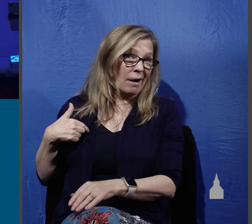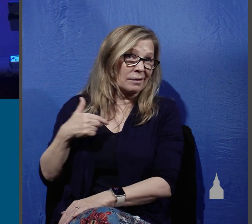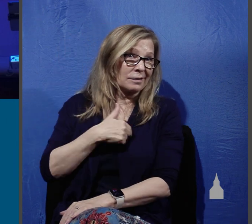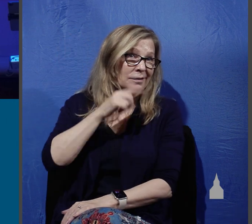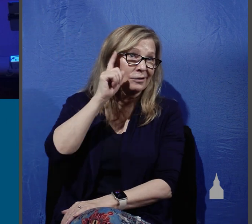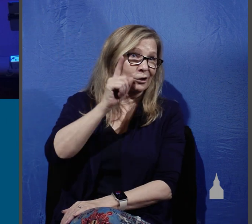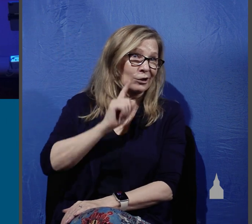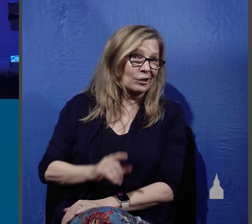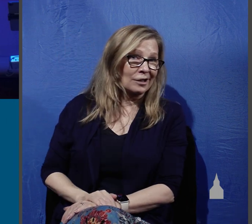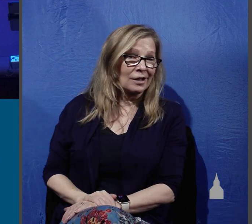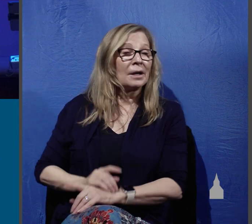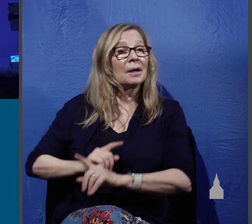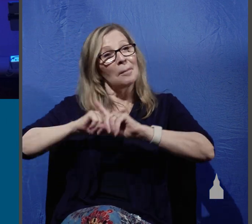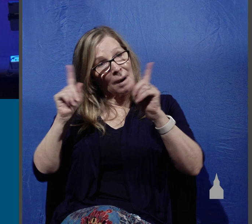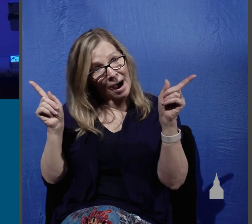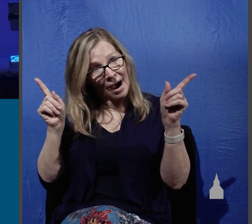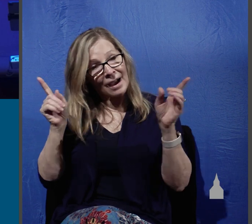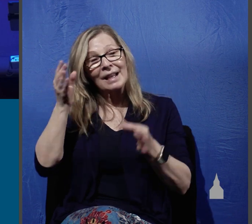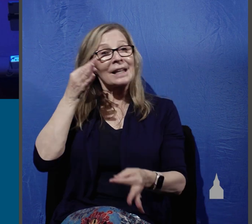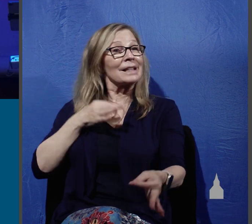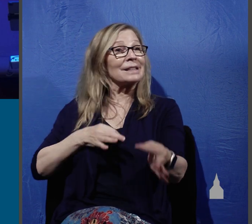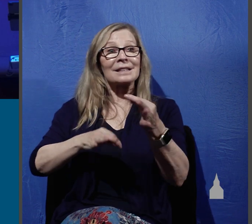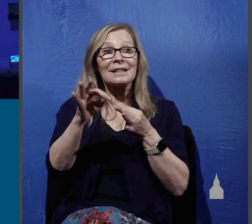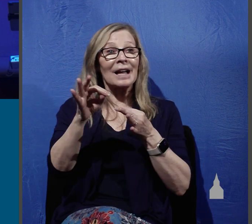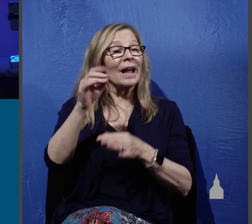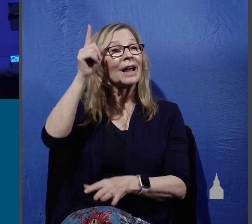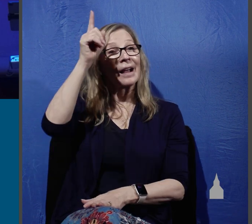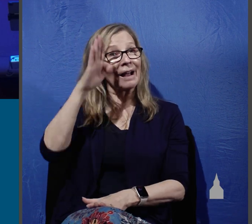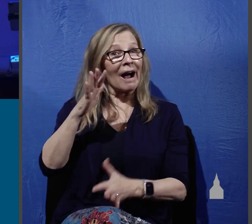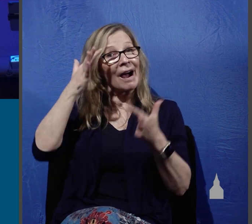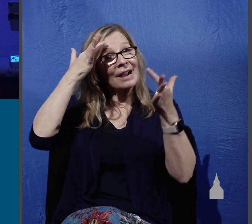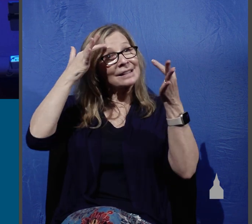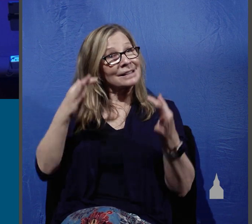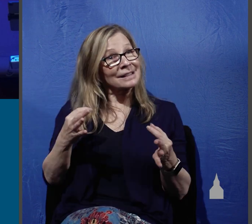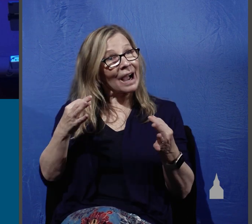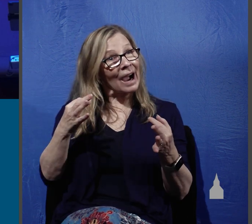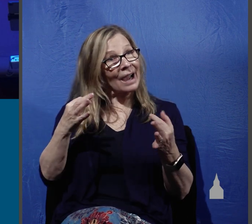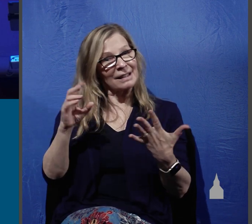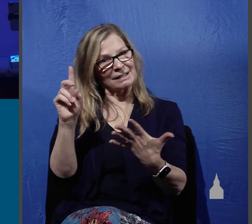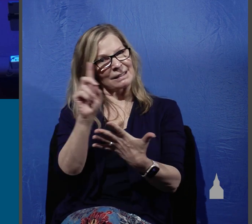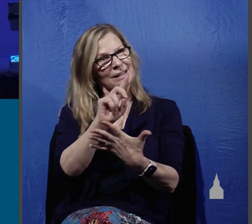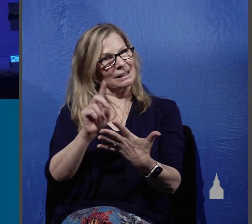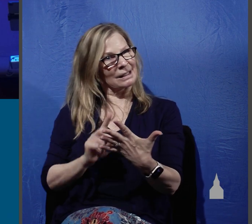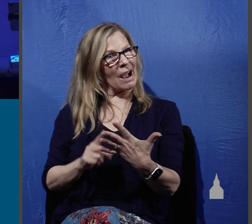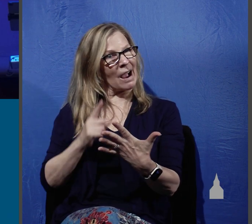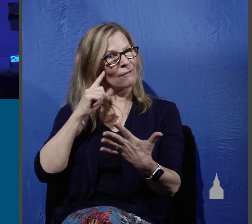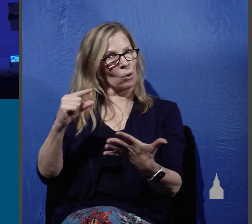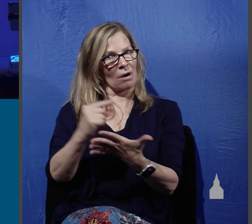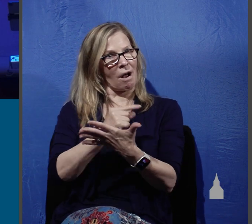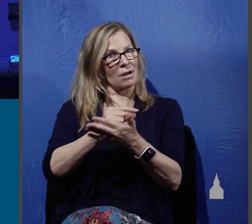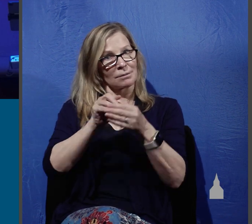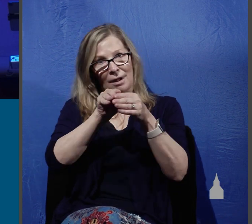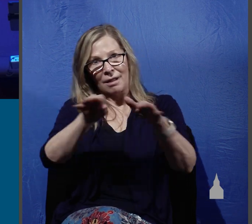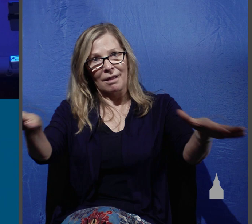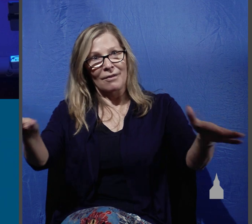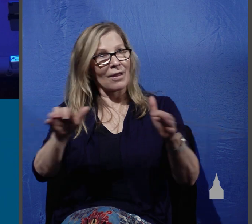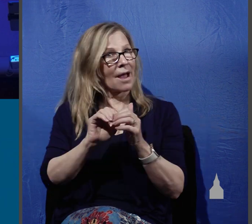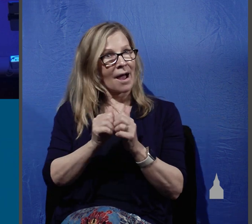But instead, as the apostle Paul points out in 2 Corinthians 5.18, he says, we are